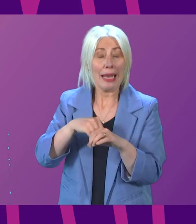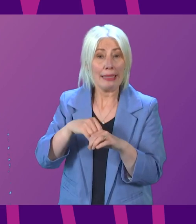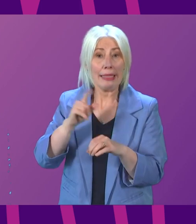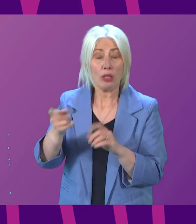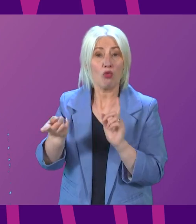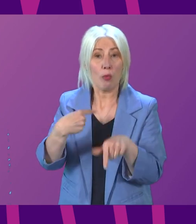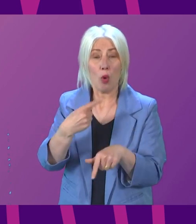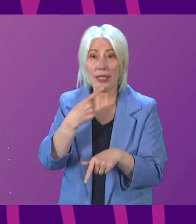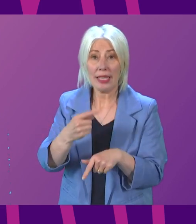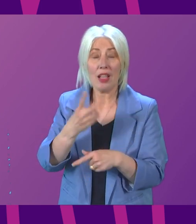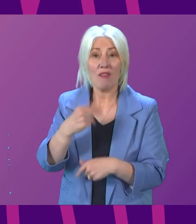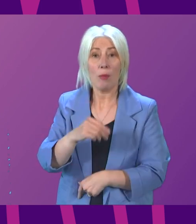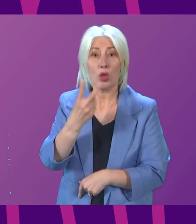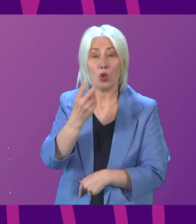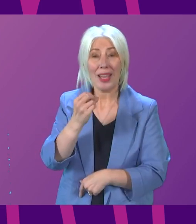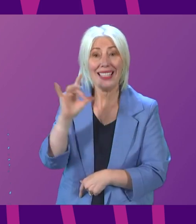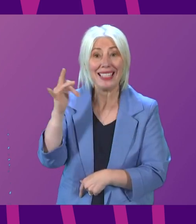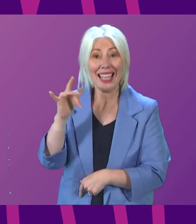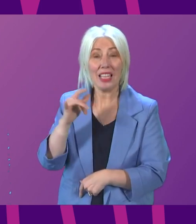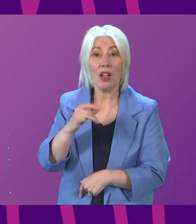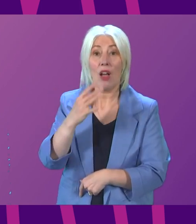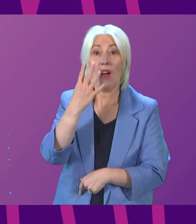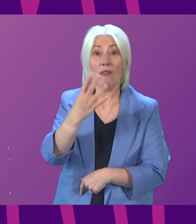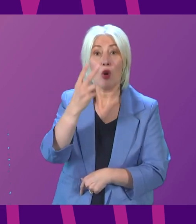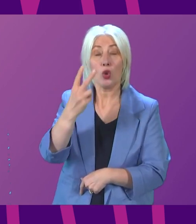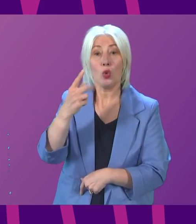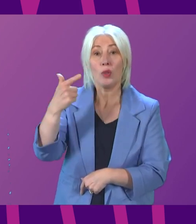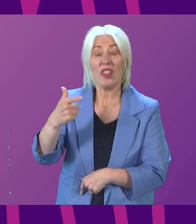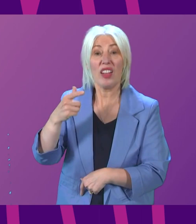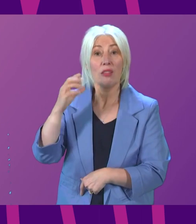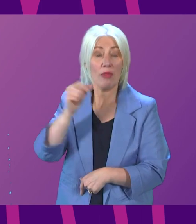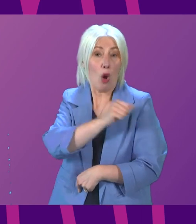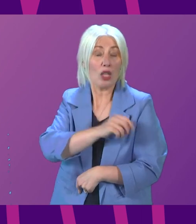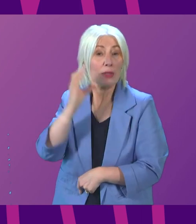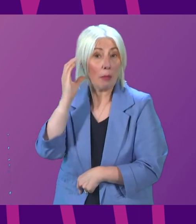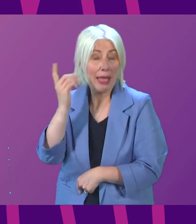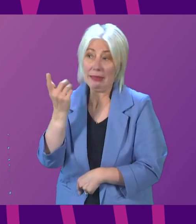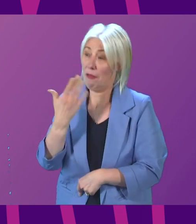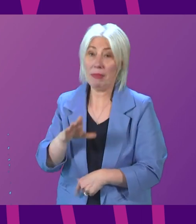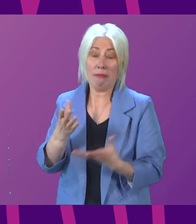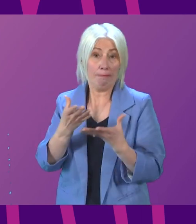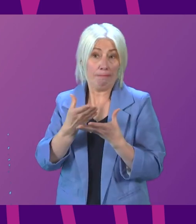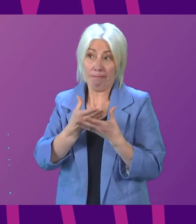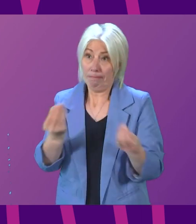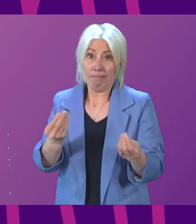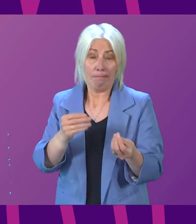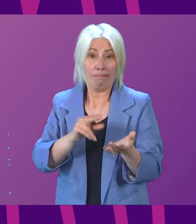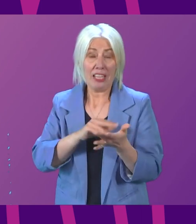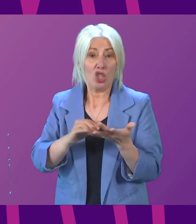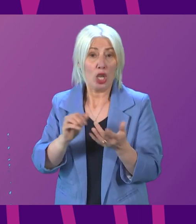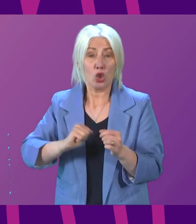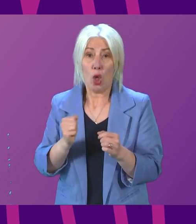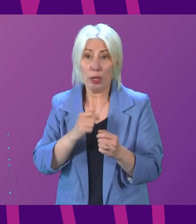that since 2010, 4,227 hospital beds have been taken out of active service in NHS Scotland.